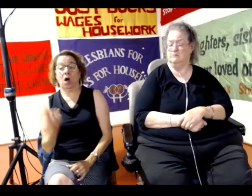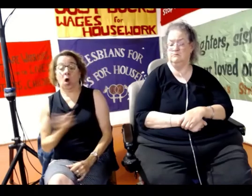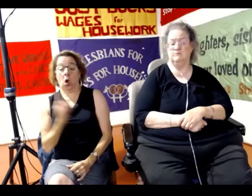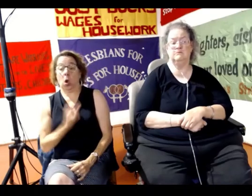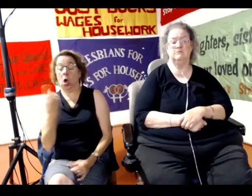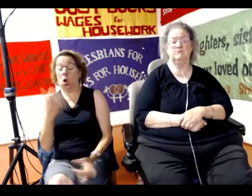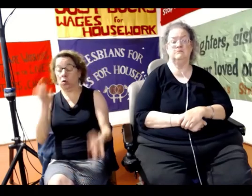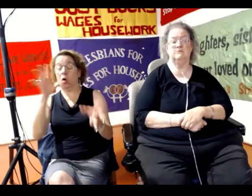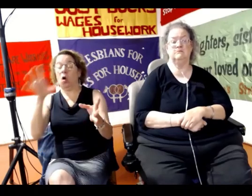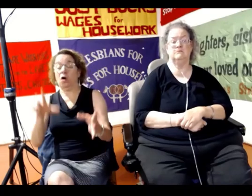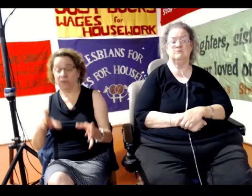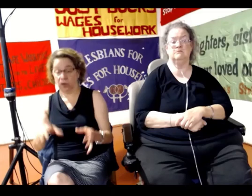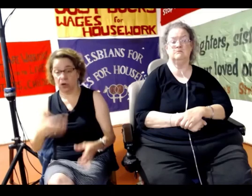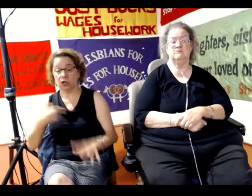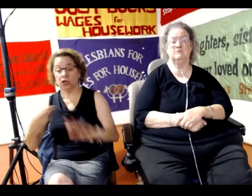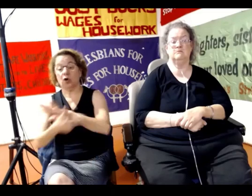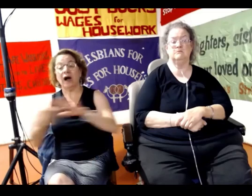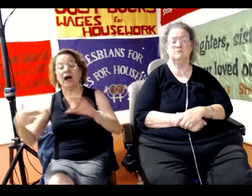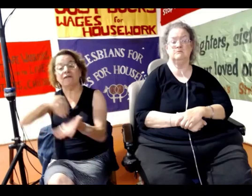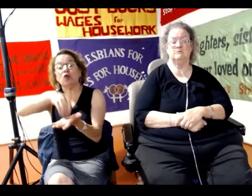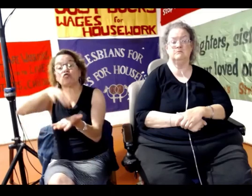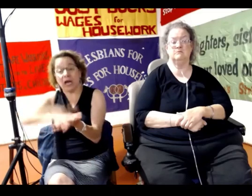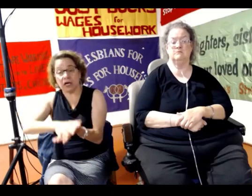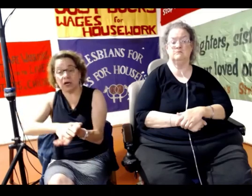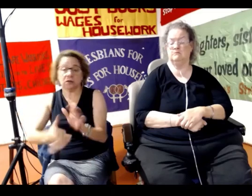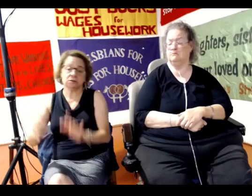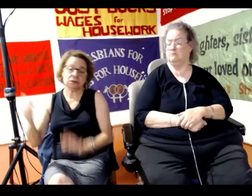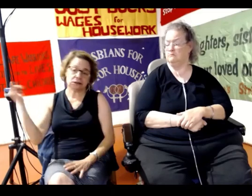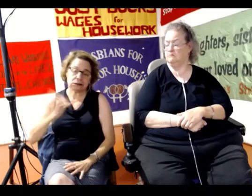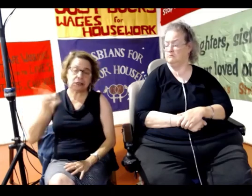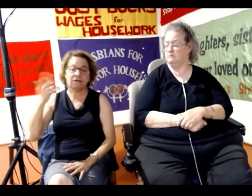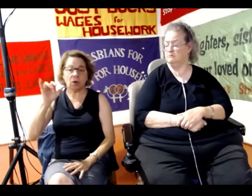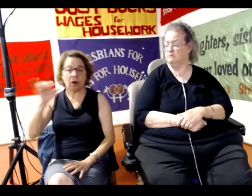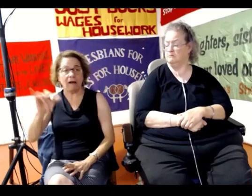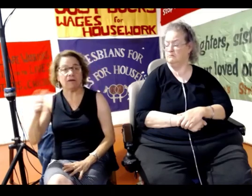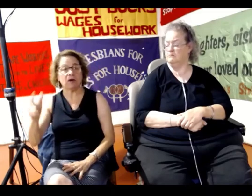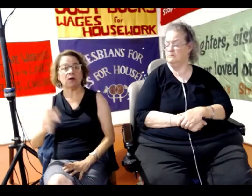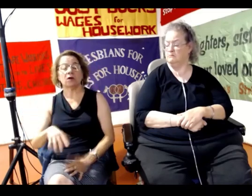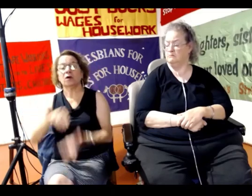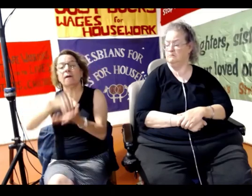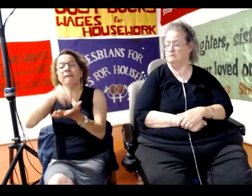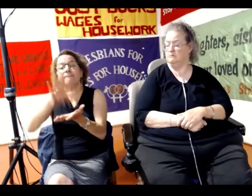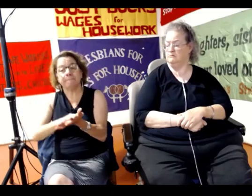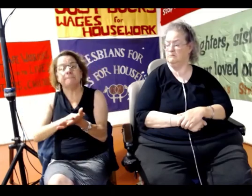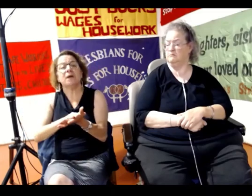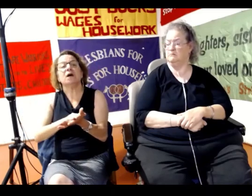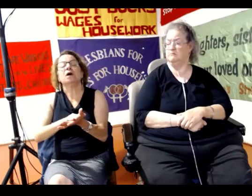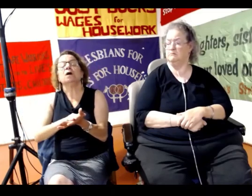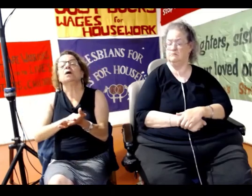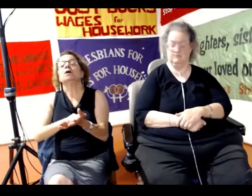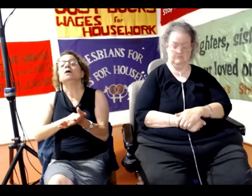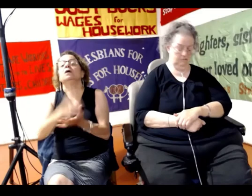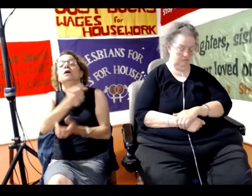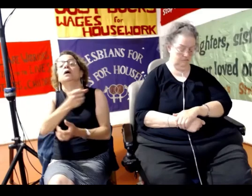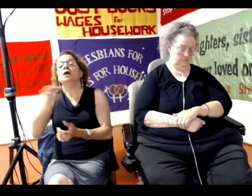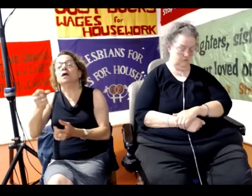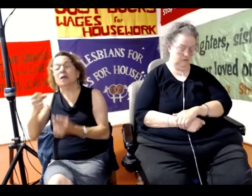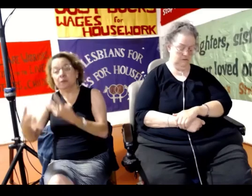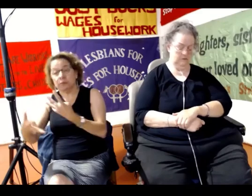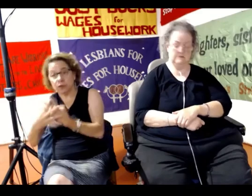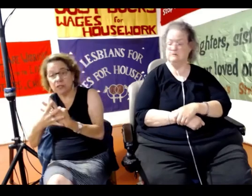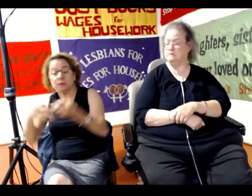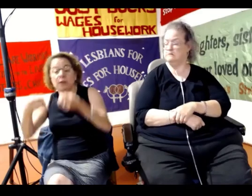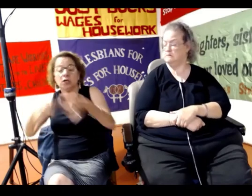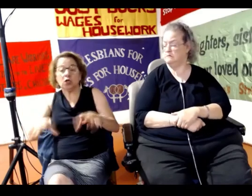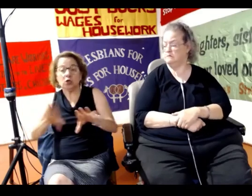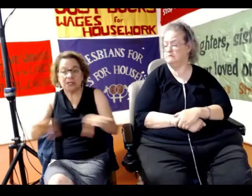record that has lifetime consequences. It includes imprisonment, losing custody of your children